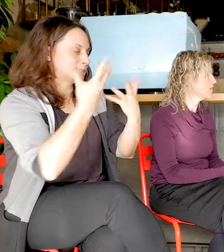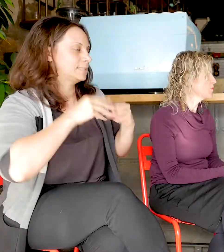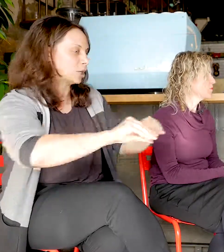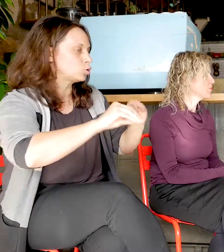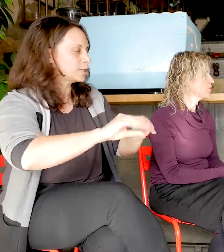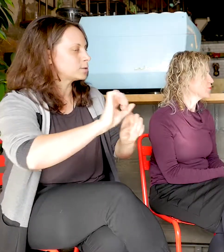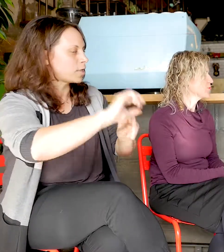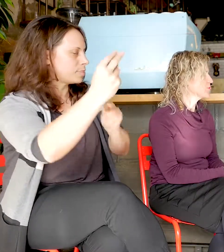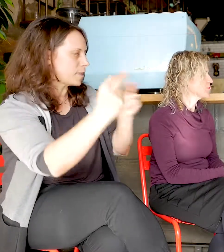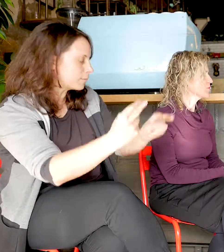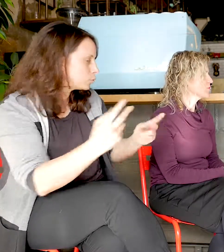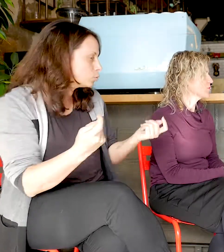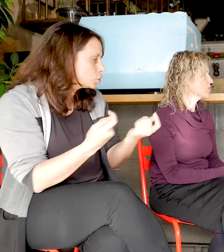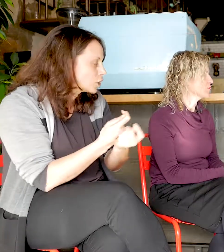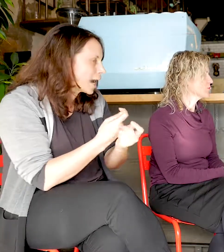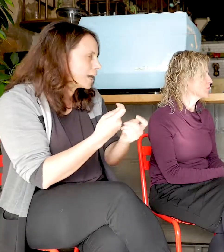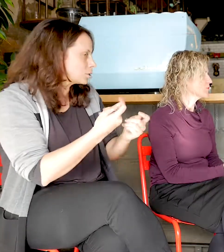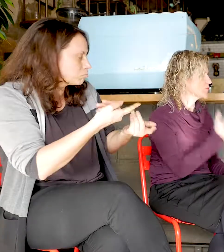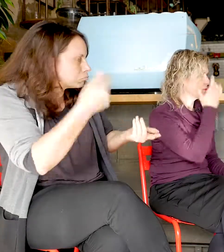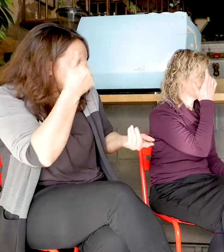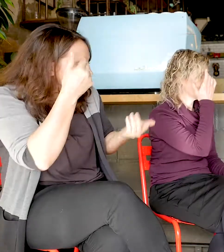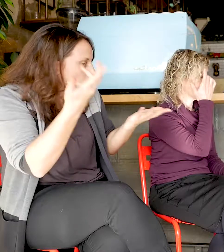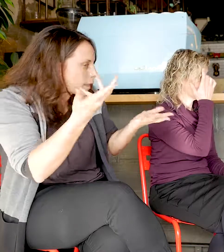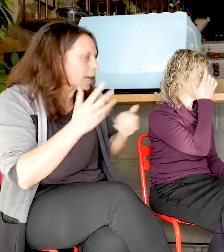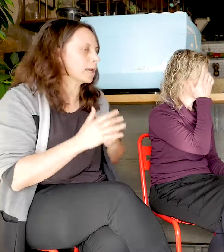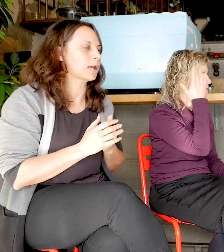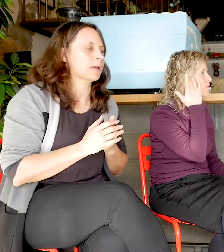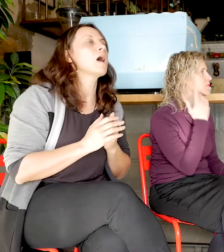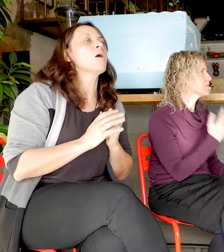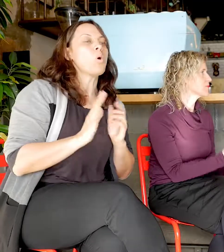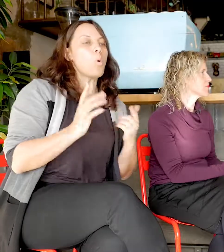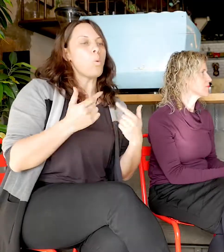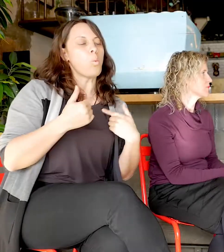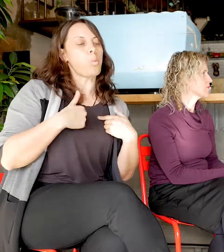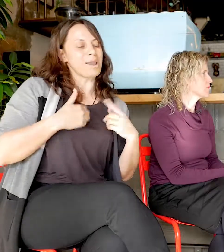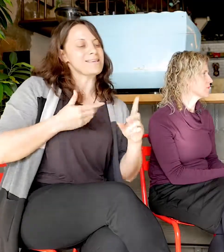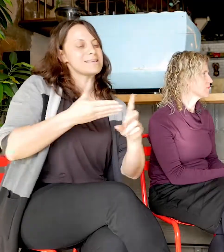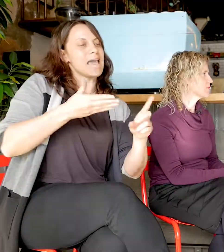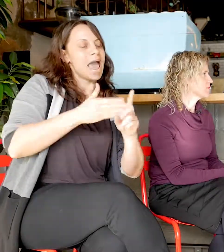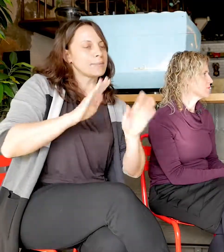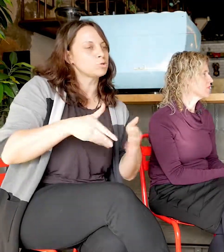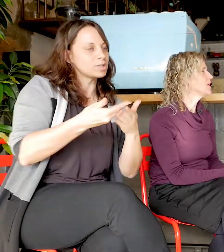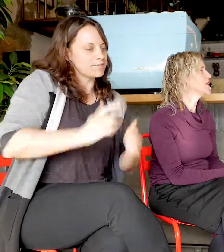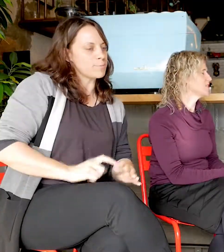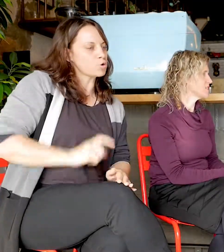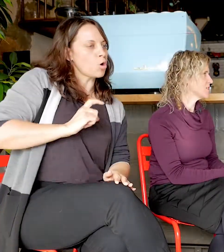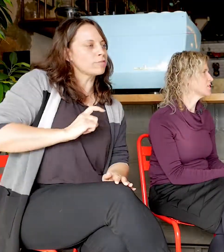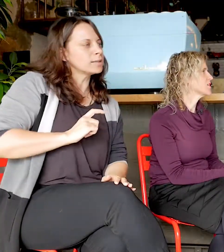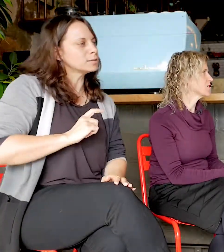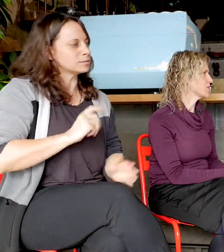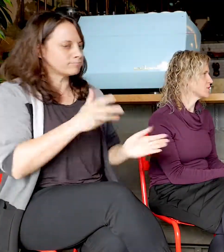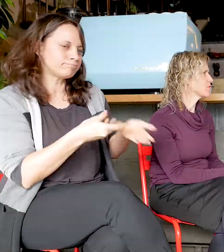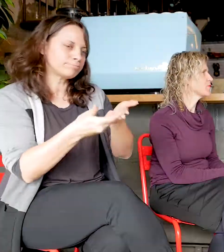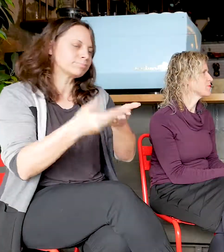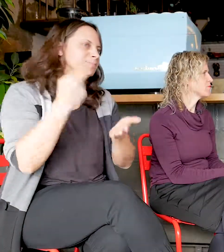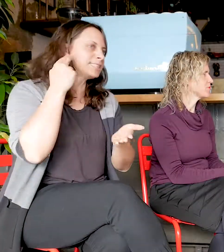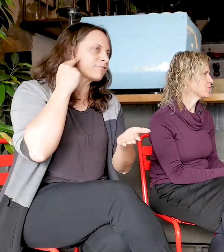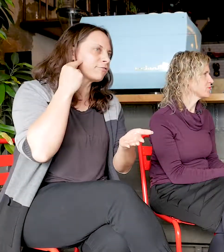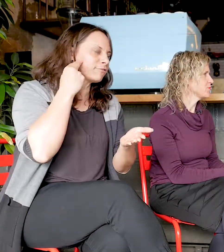Well hope it gives them, I guess, the confidence to know that they can hire a deaf person in their business and that it's not a barrier,